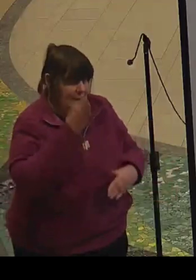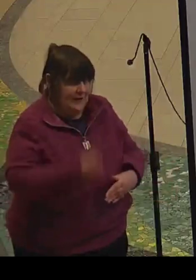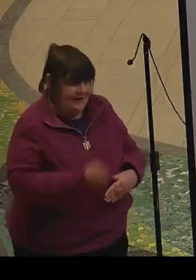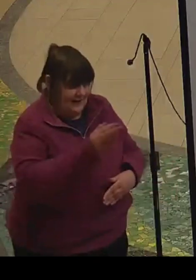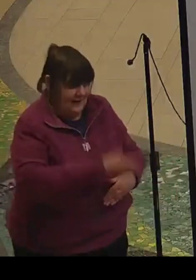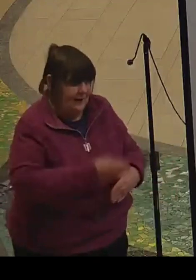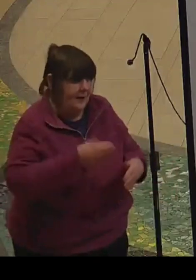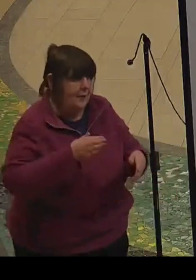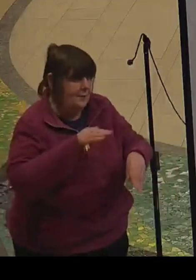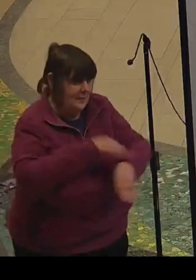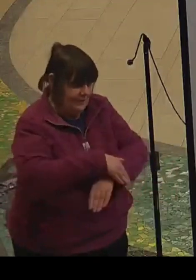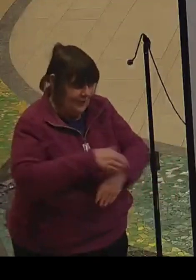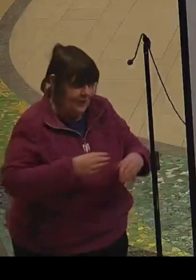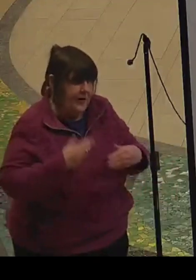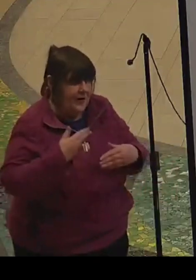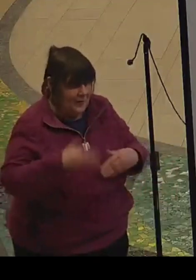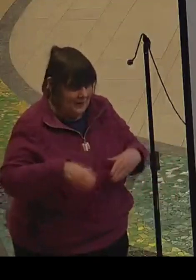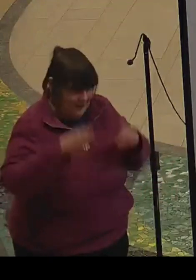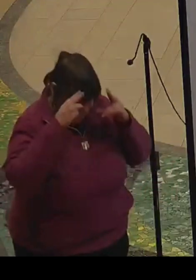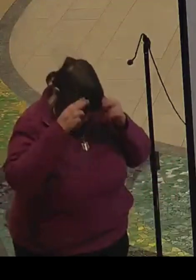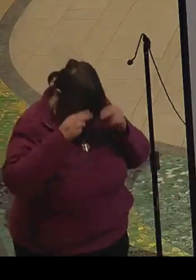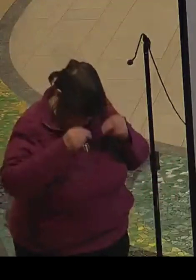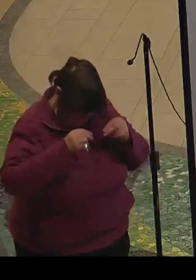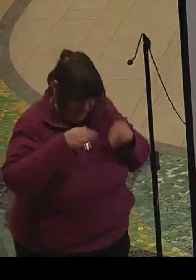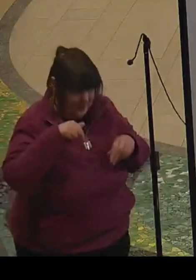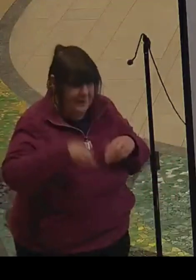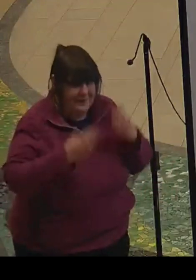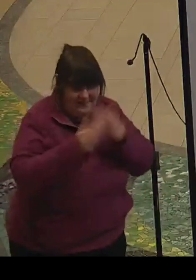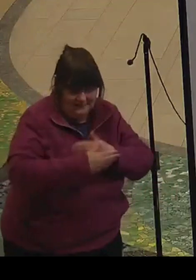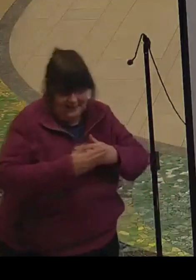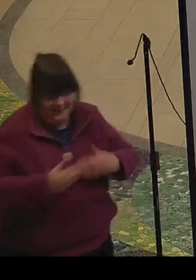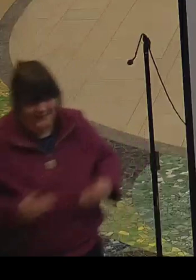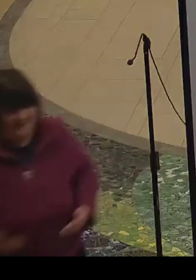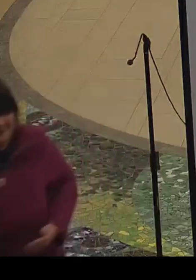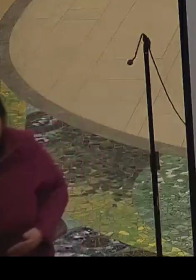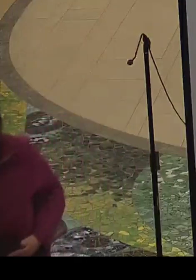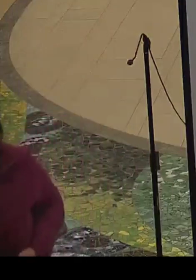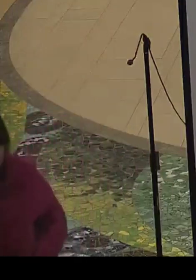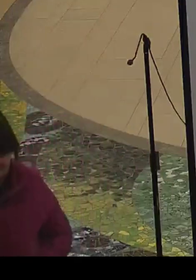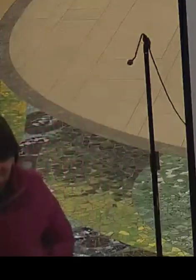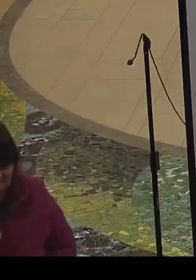a blessing before we go to sleep this evening.